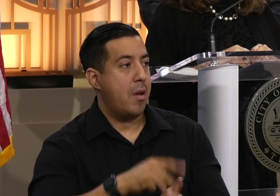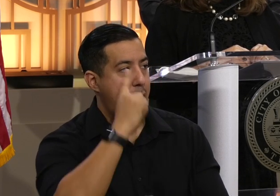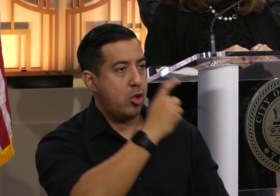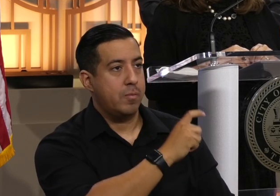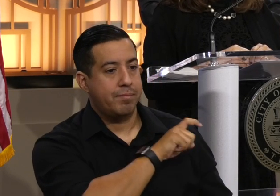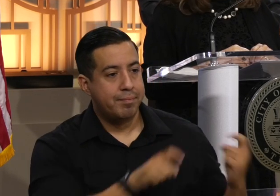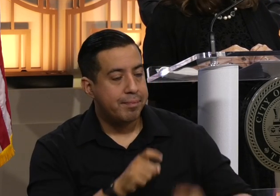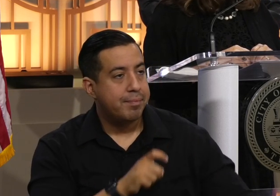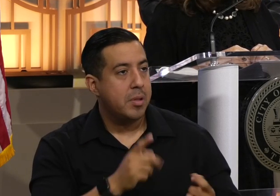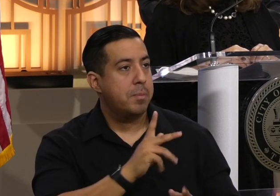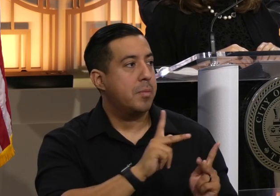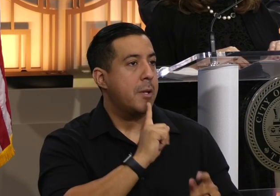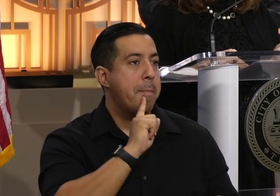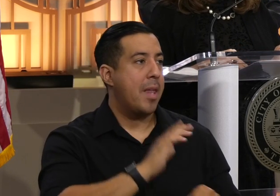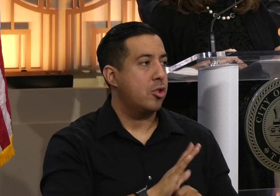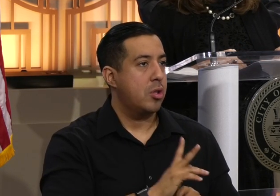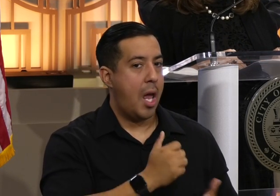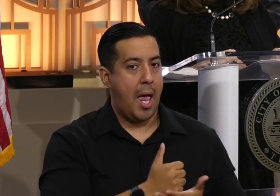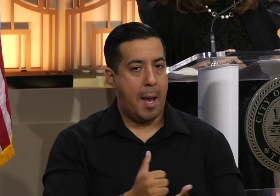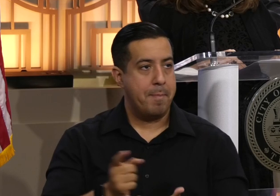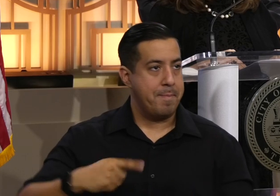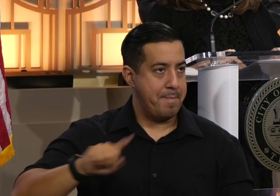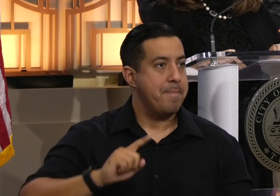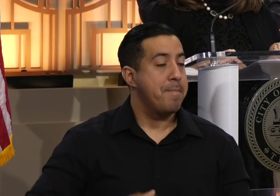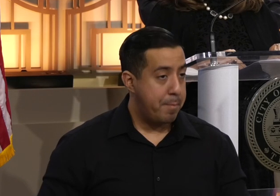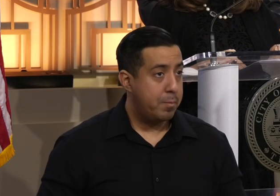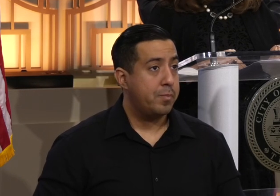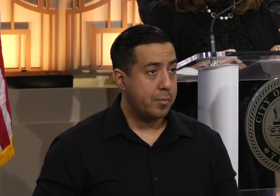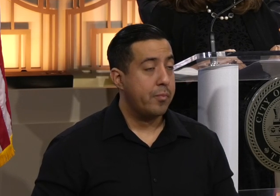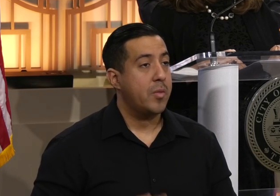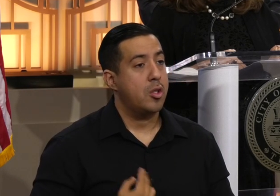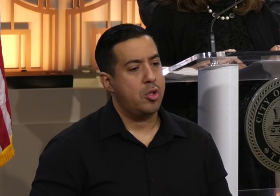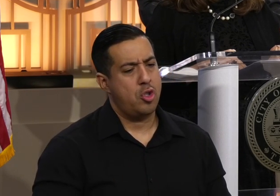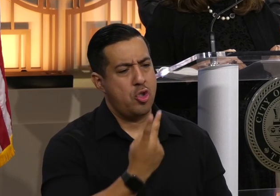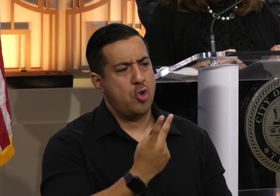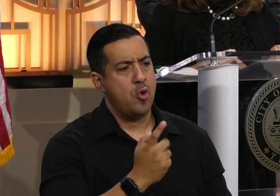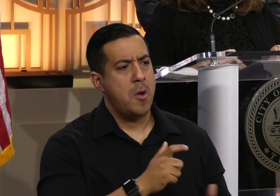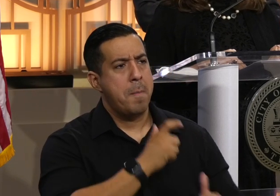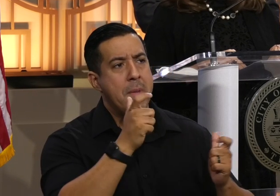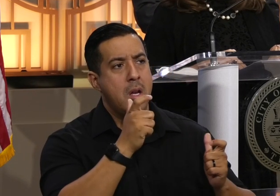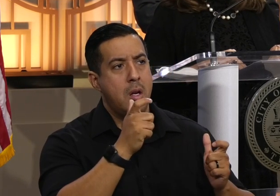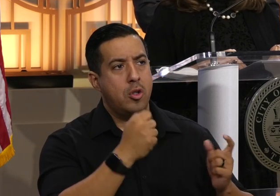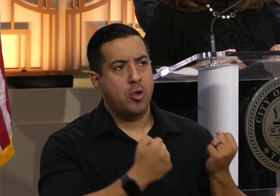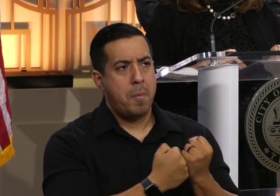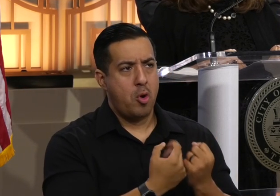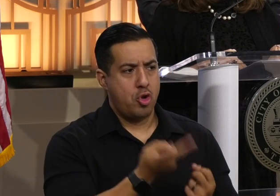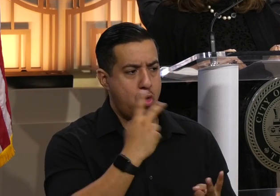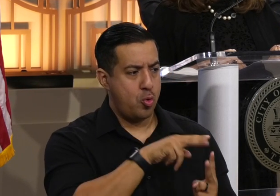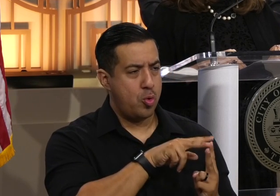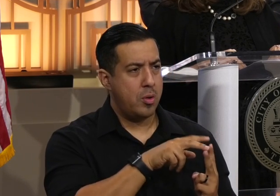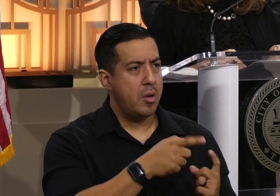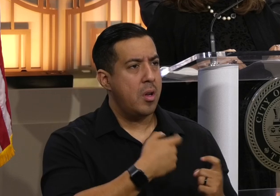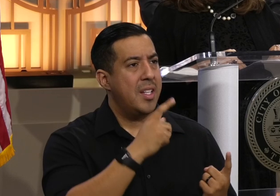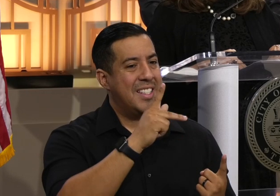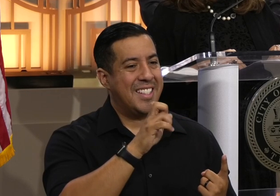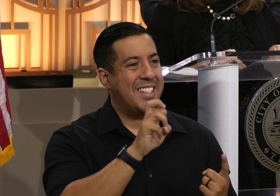and pledges to help our new Afghan neighbors. Two extraordinary support, though, came in from